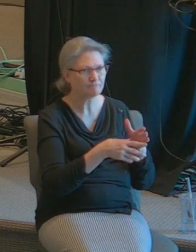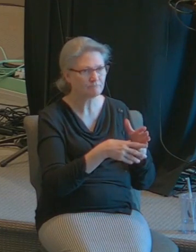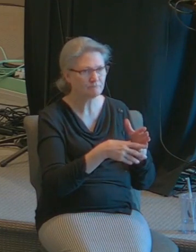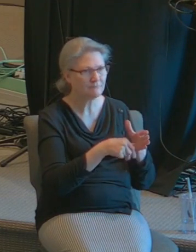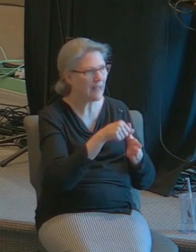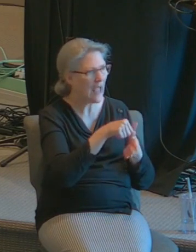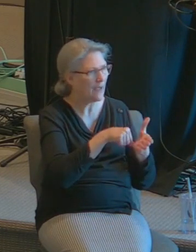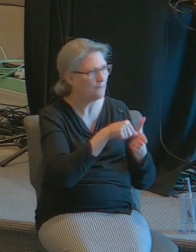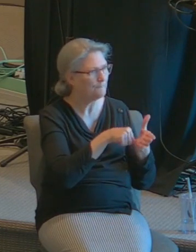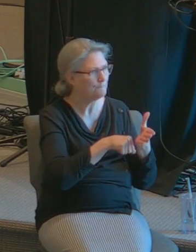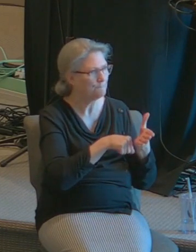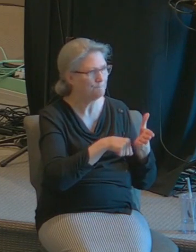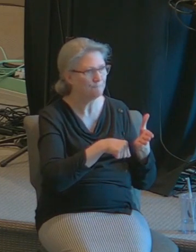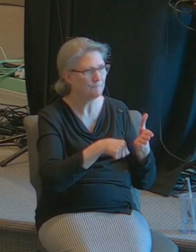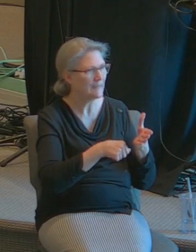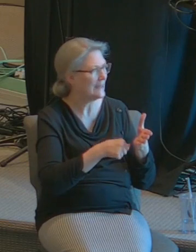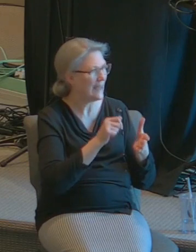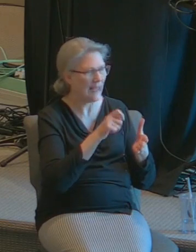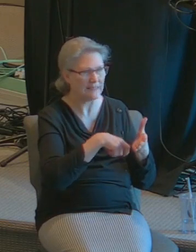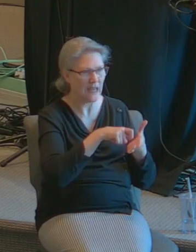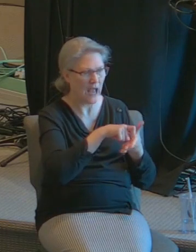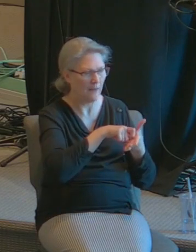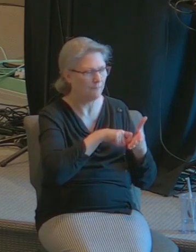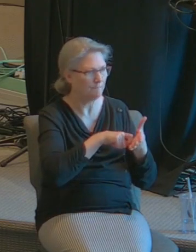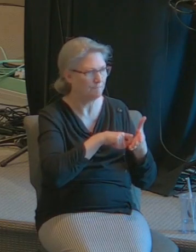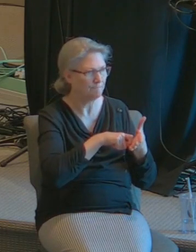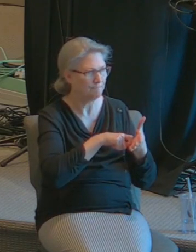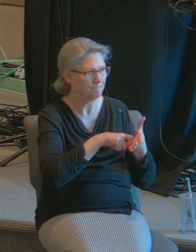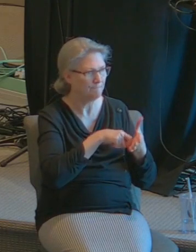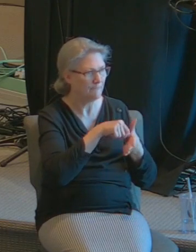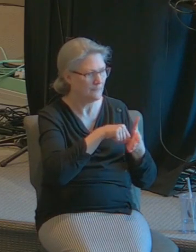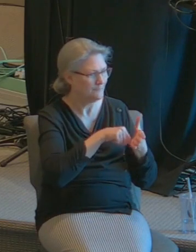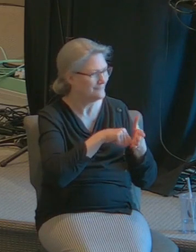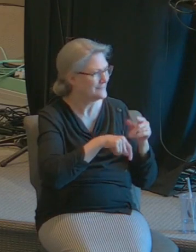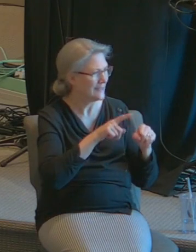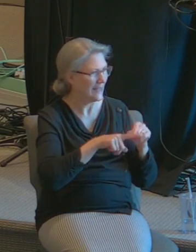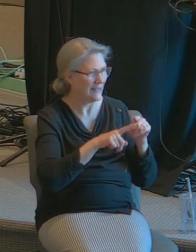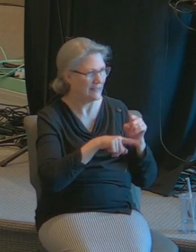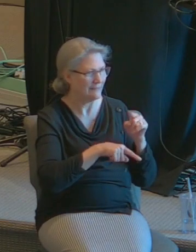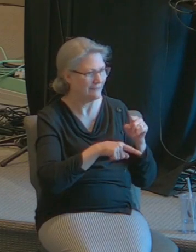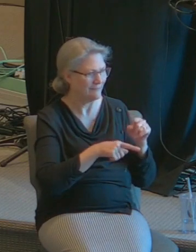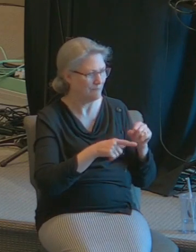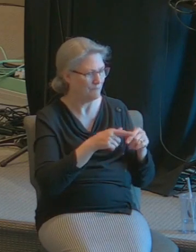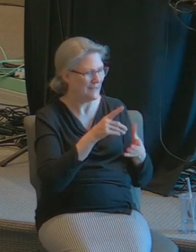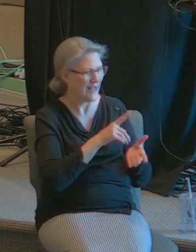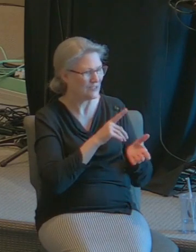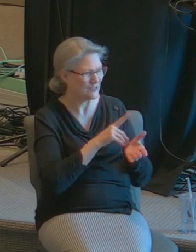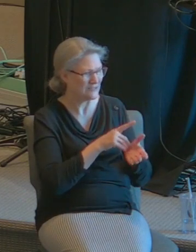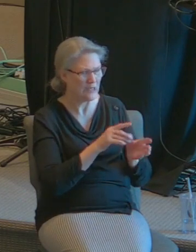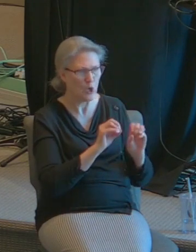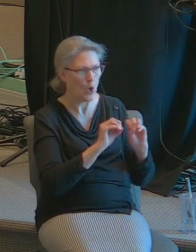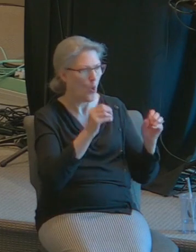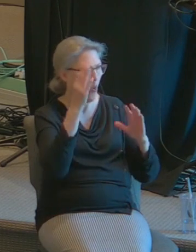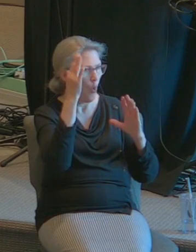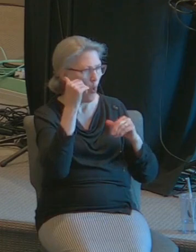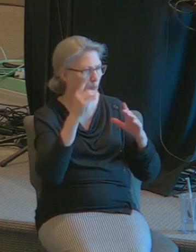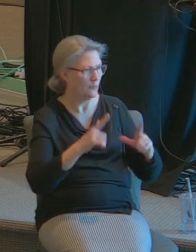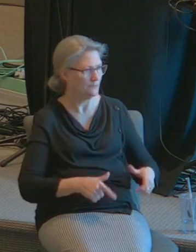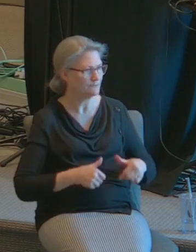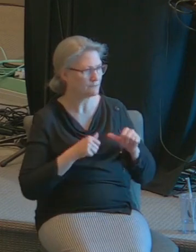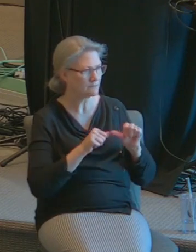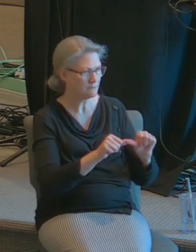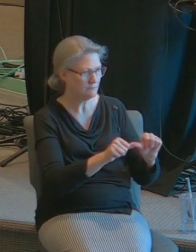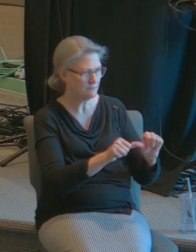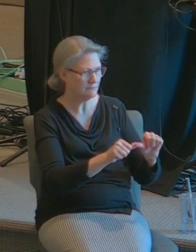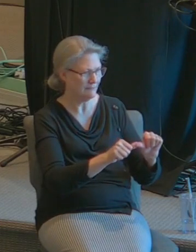they feel that he could go at any moment and I wonder if you would pray